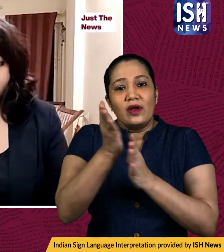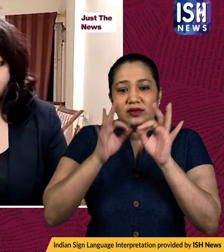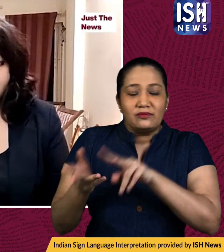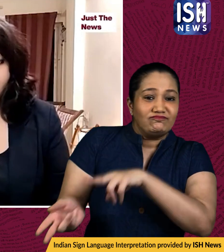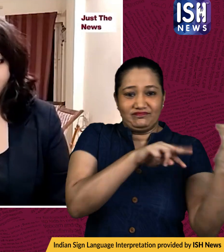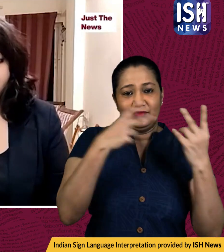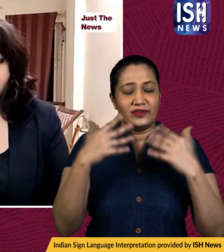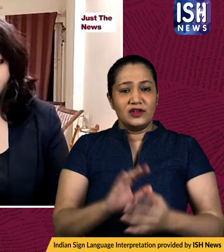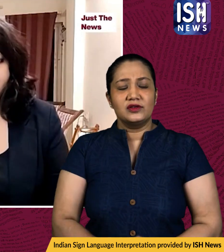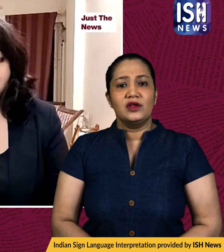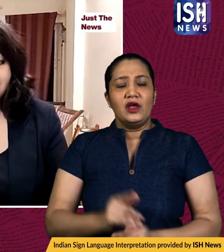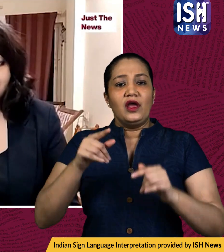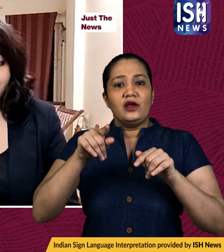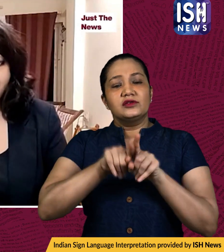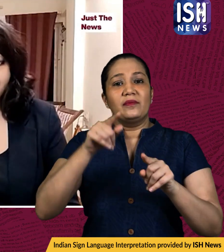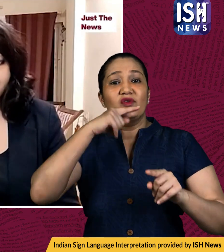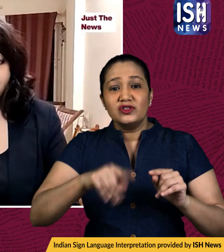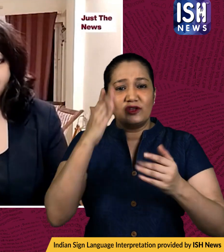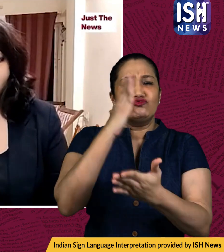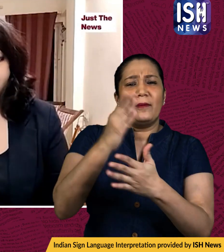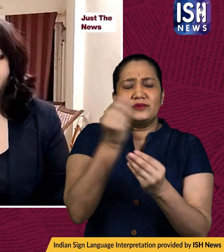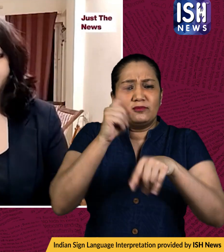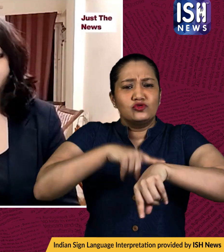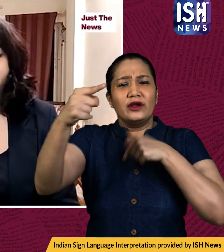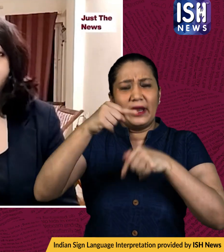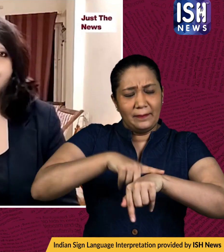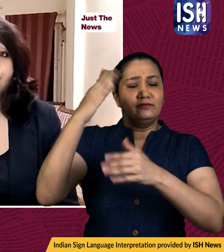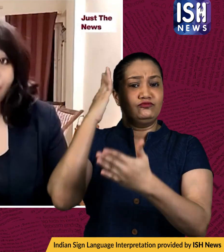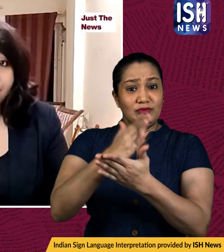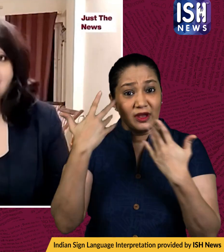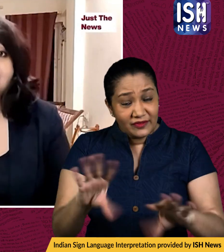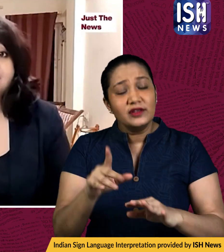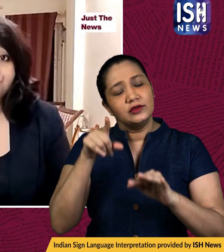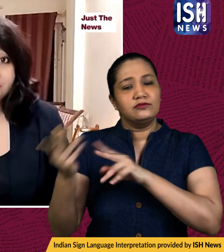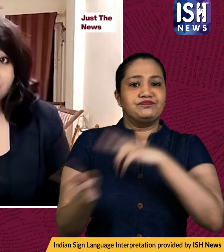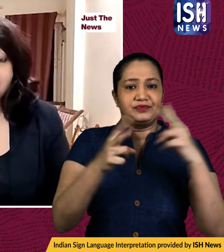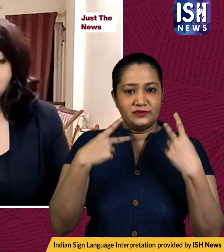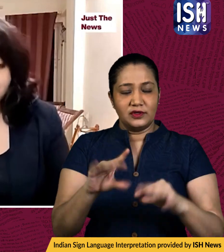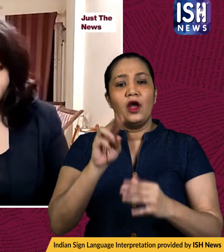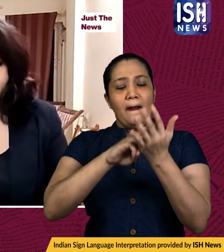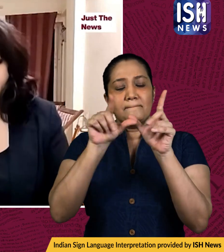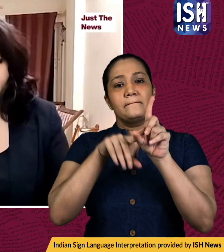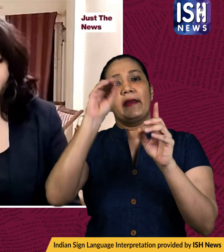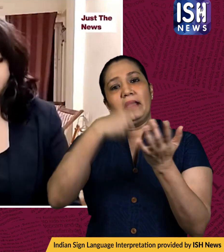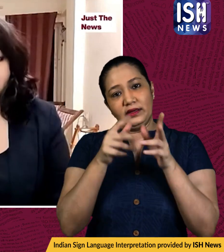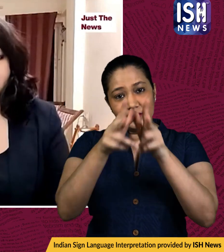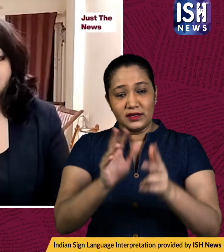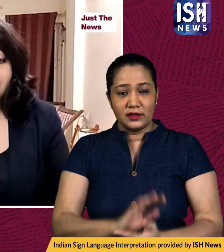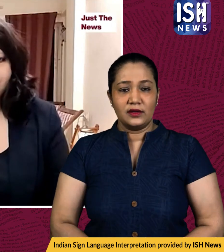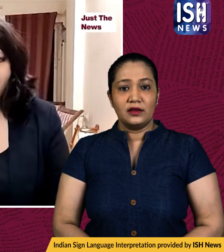today after a temporary ceasefire was agreed with the russian forces according to the city's mayor now this is the site of